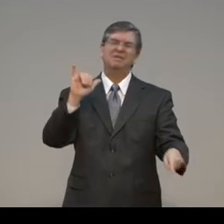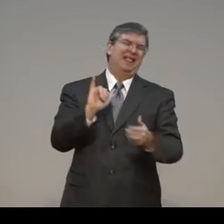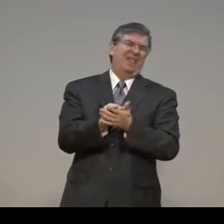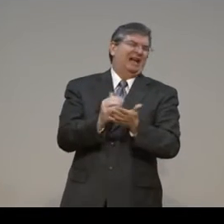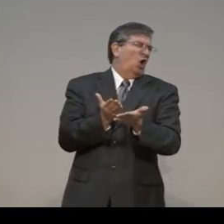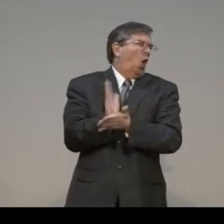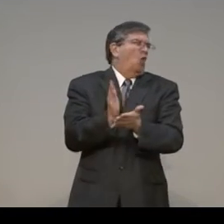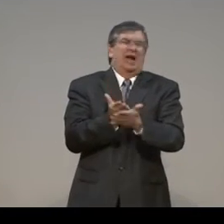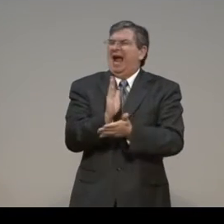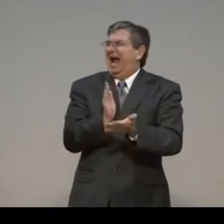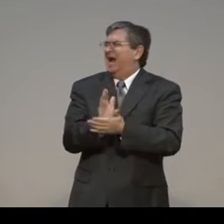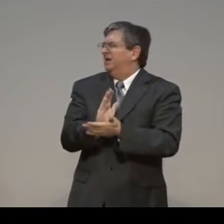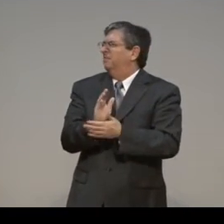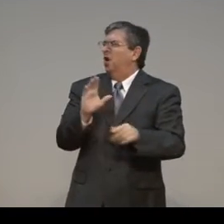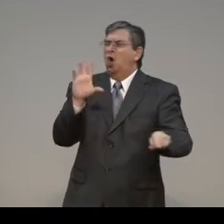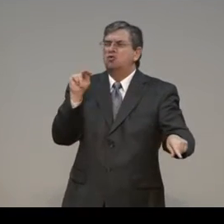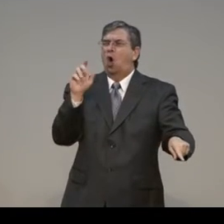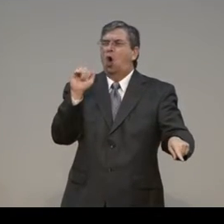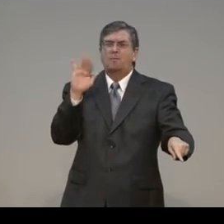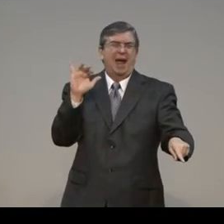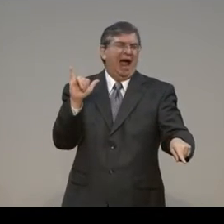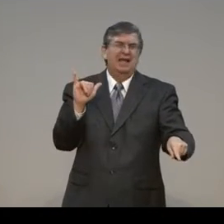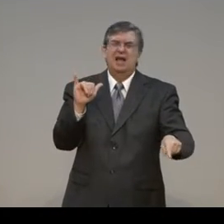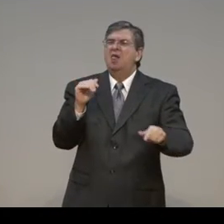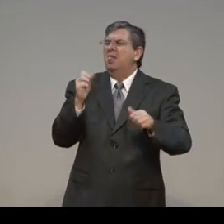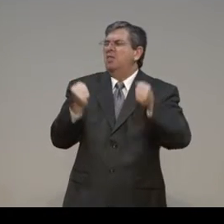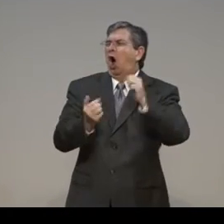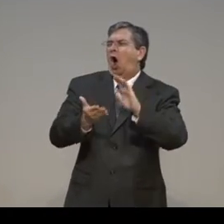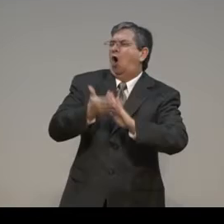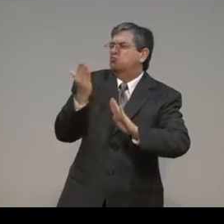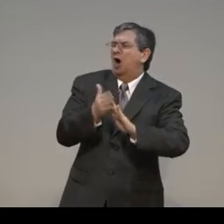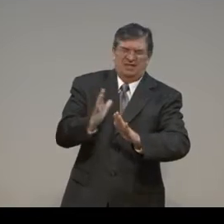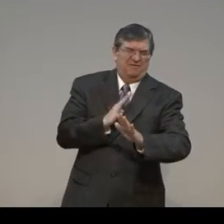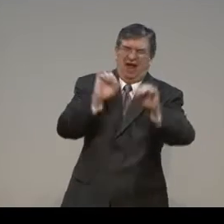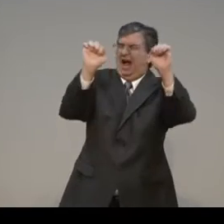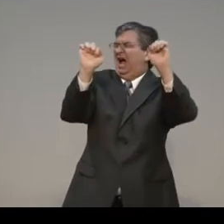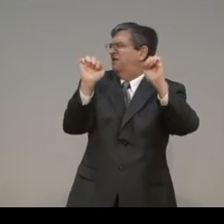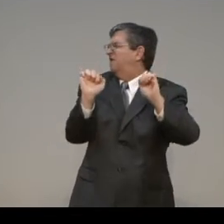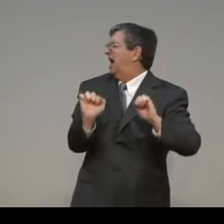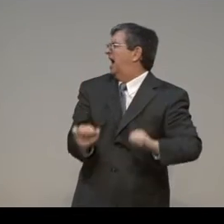And there's no battery at all. When you think about it, if Christ wasn't here,